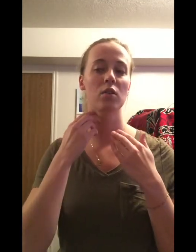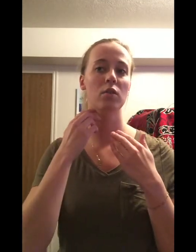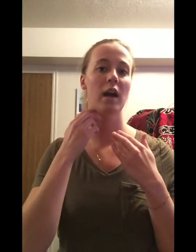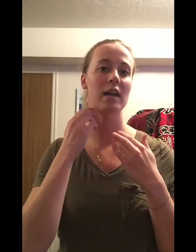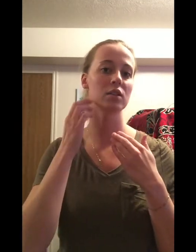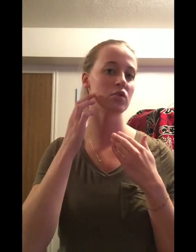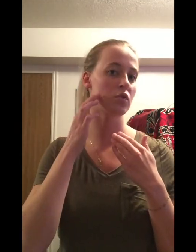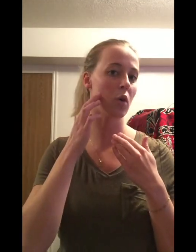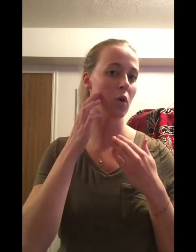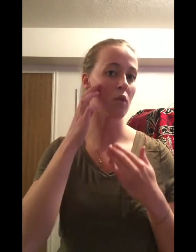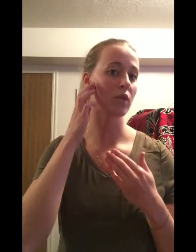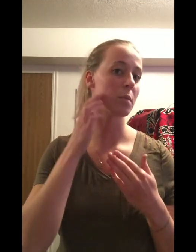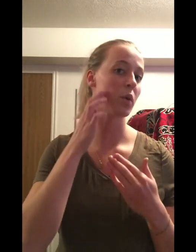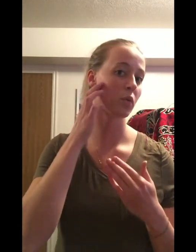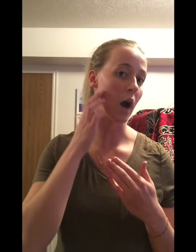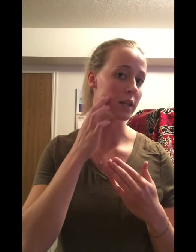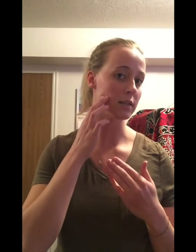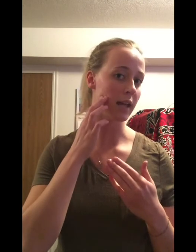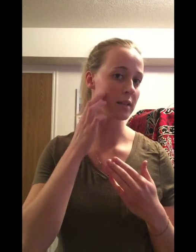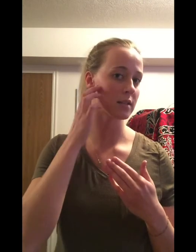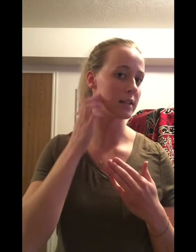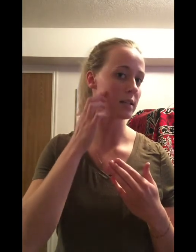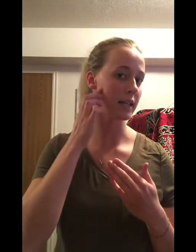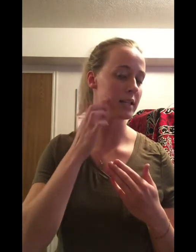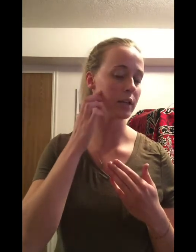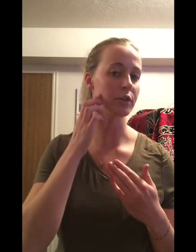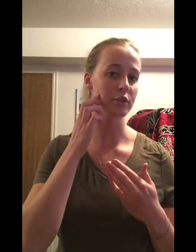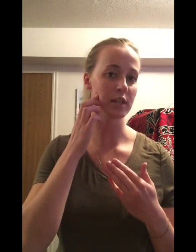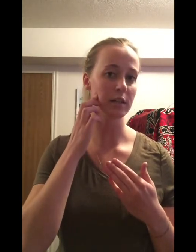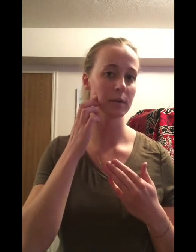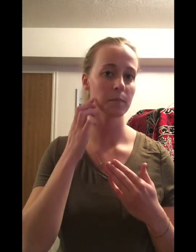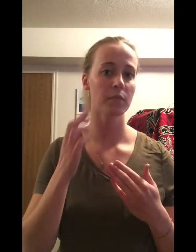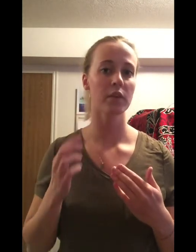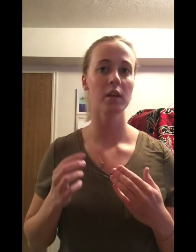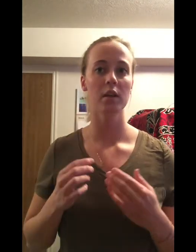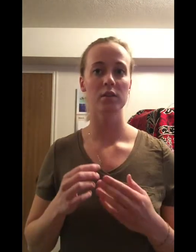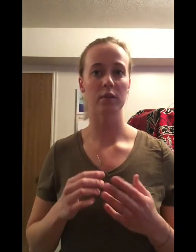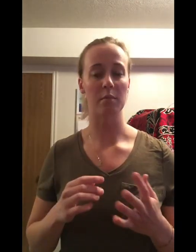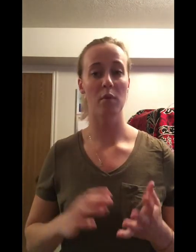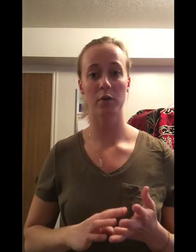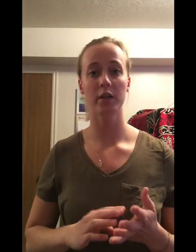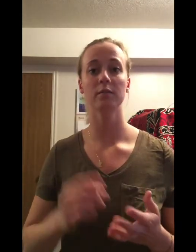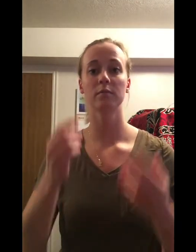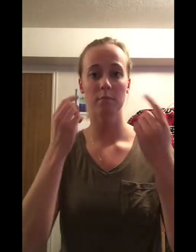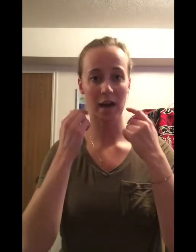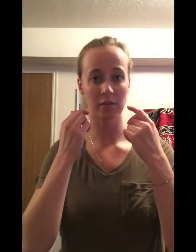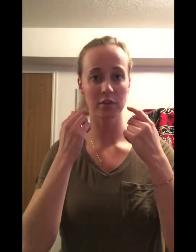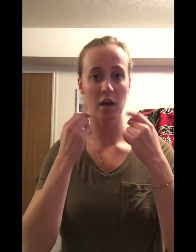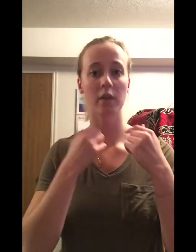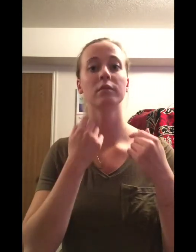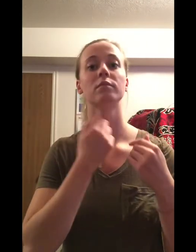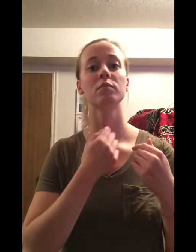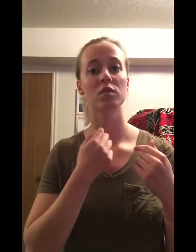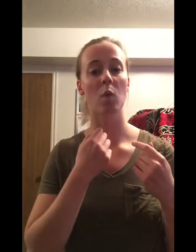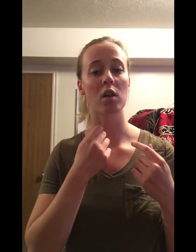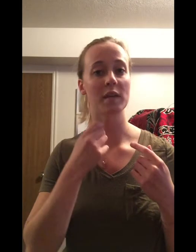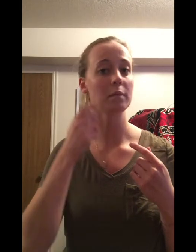has control over the parotid gland. That's a gland here in your cheek. So again, motor, back of your tongue, swallowing,